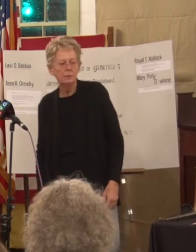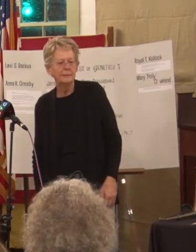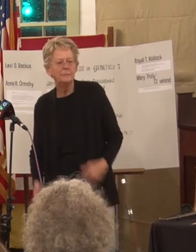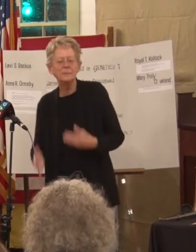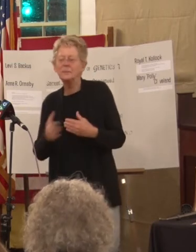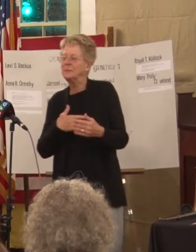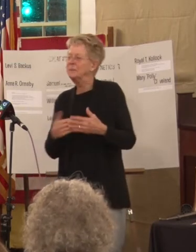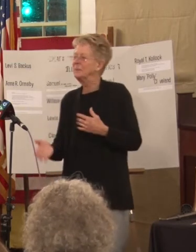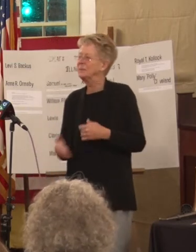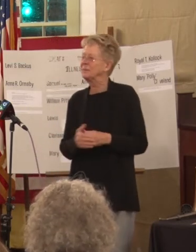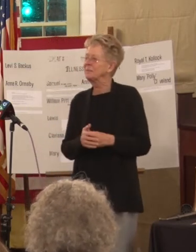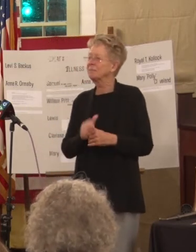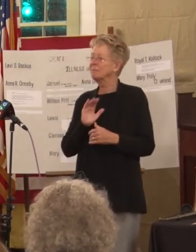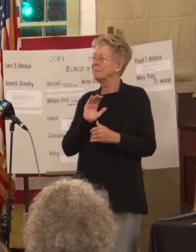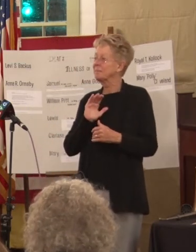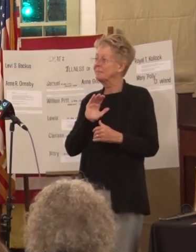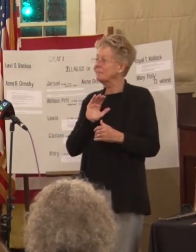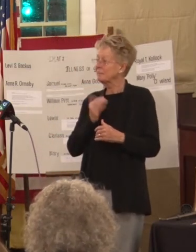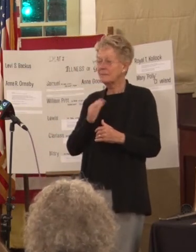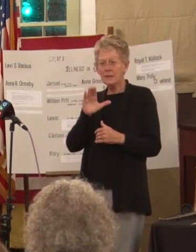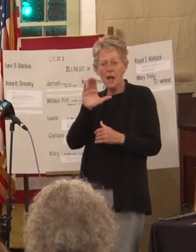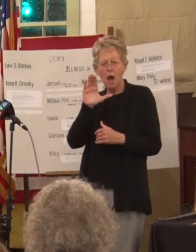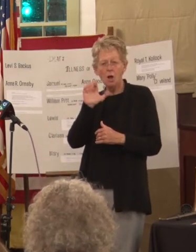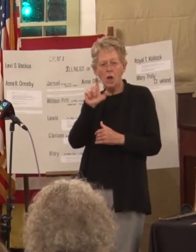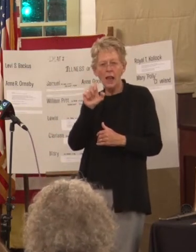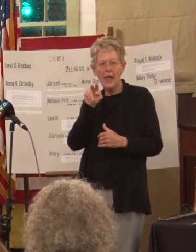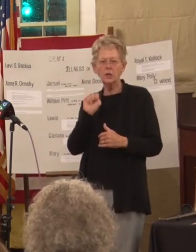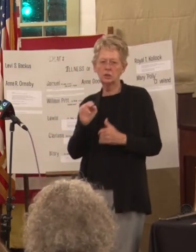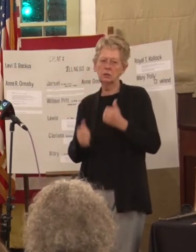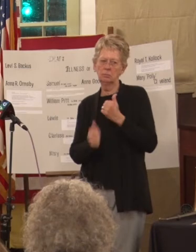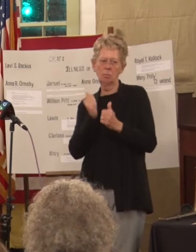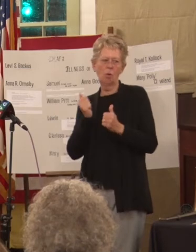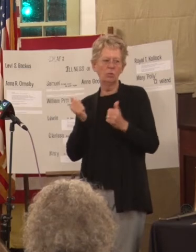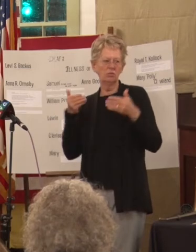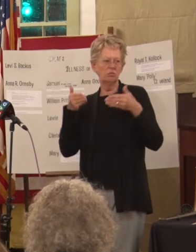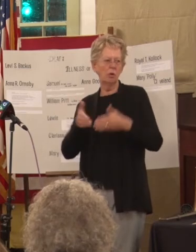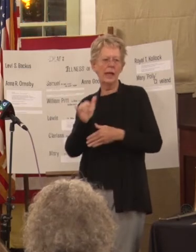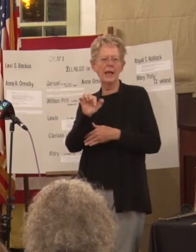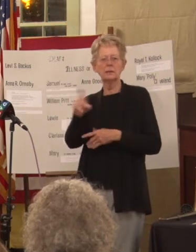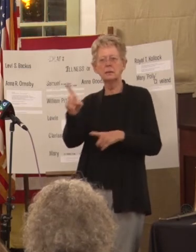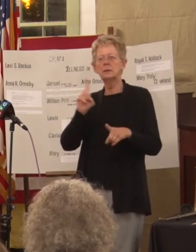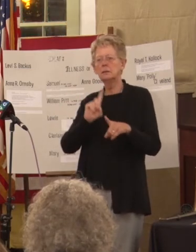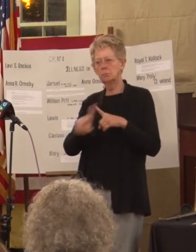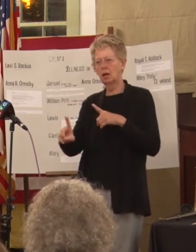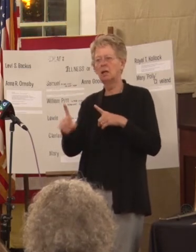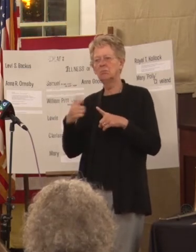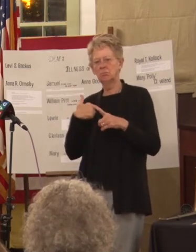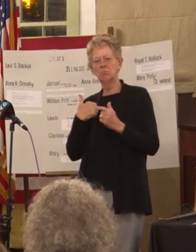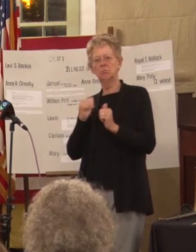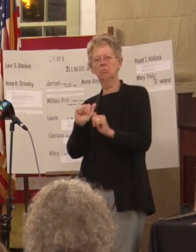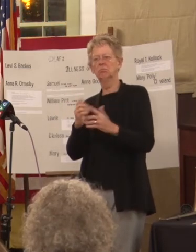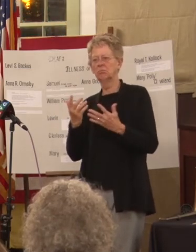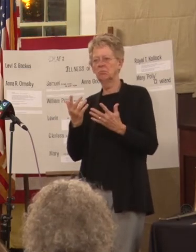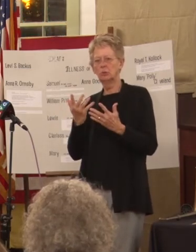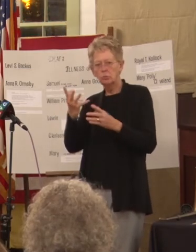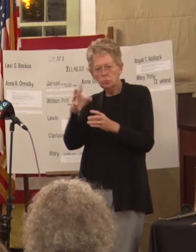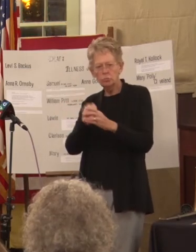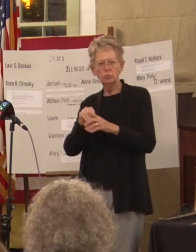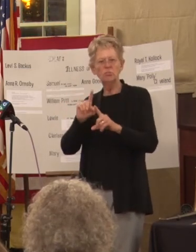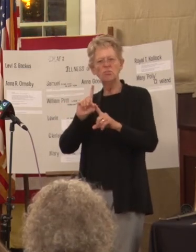our collections mainly focus in on ASD but I've made it a point to include a lot of other schools